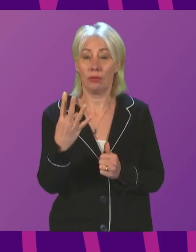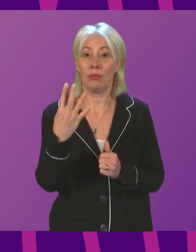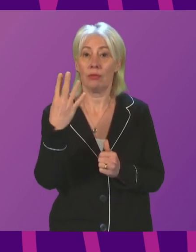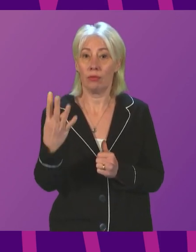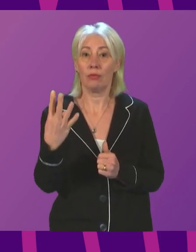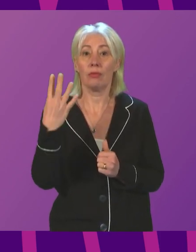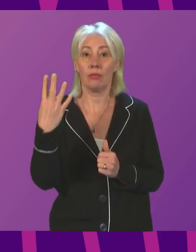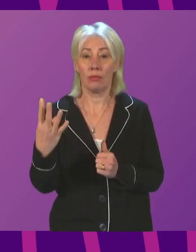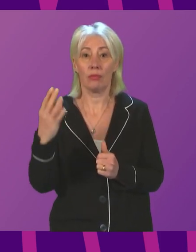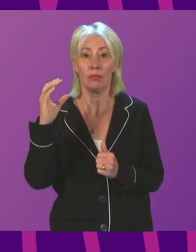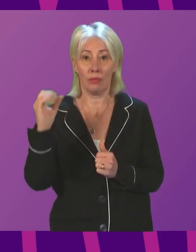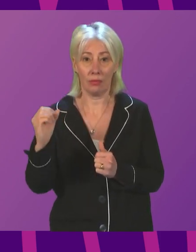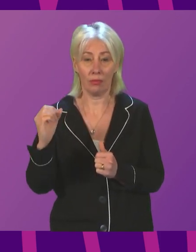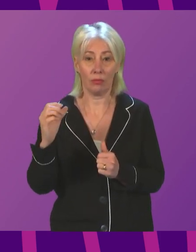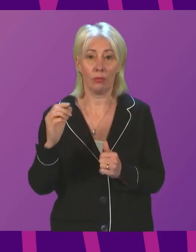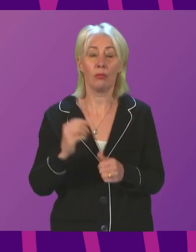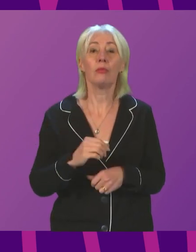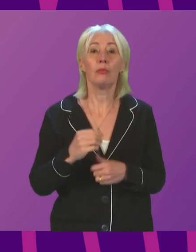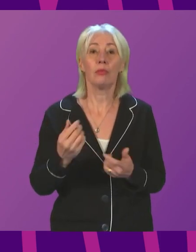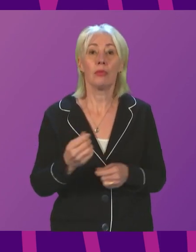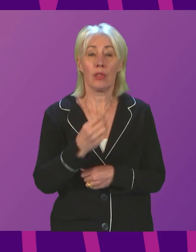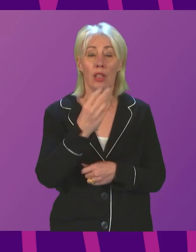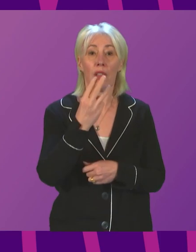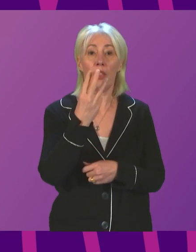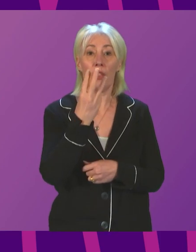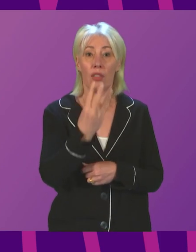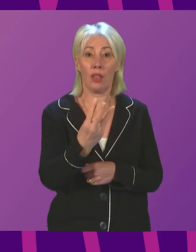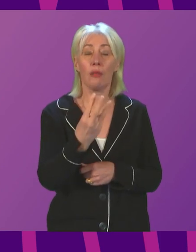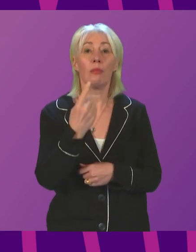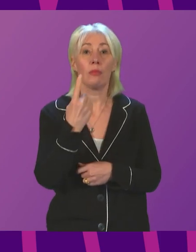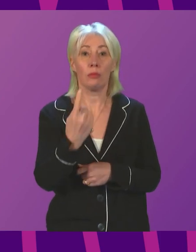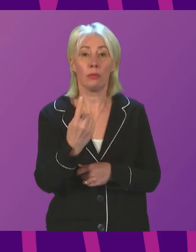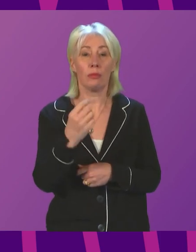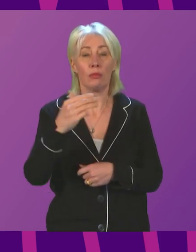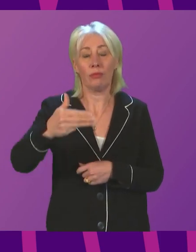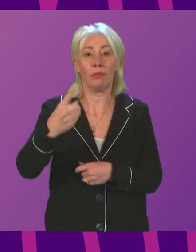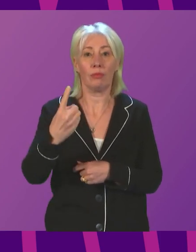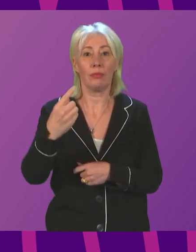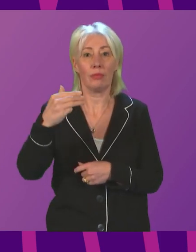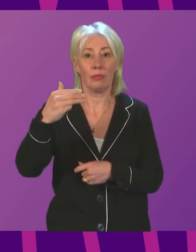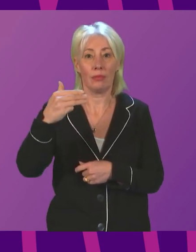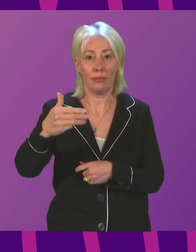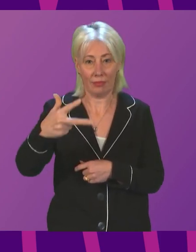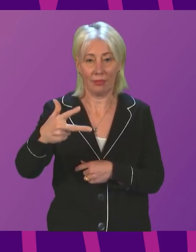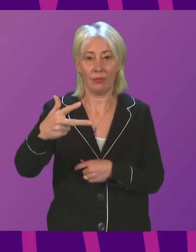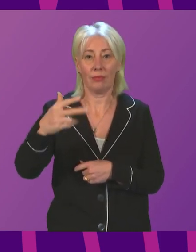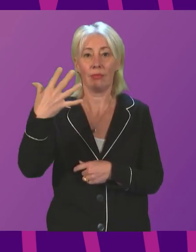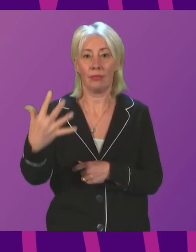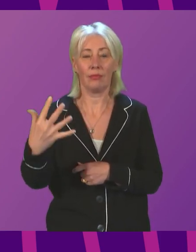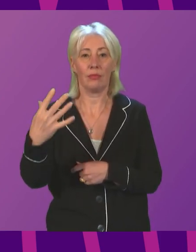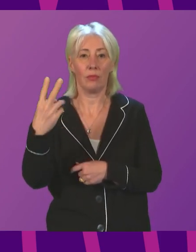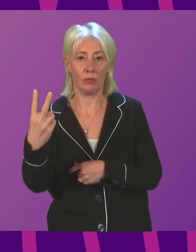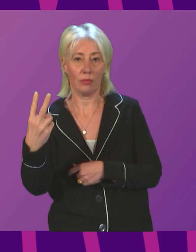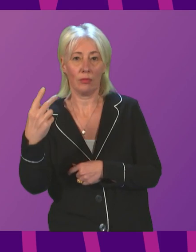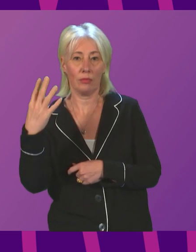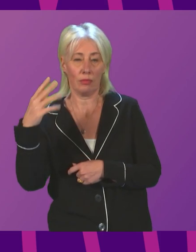have received a first dose, 3,918,528 have had both doses and